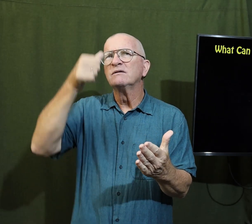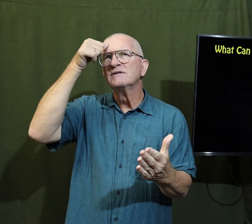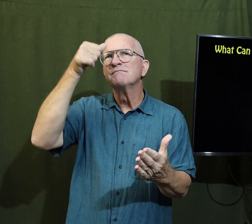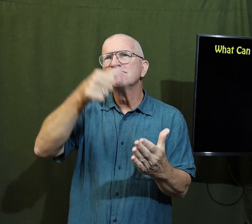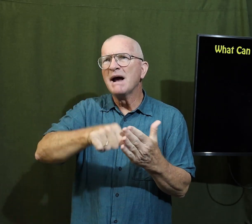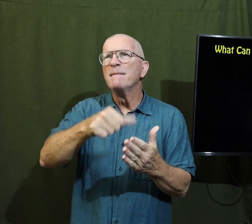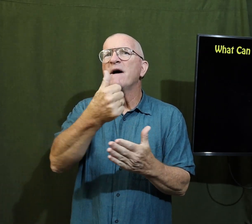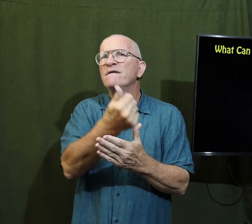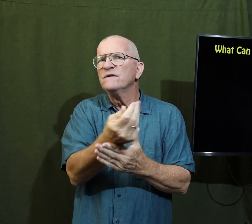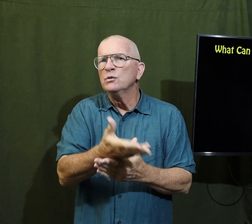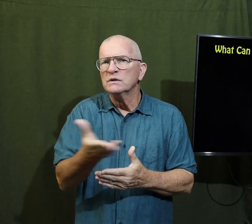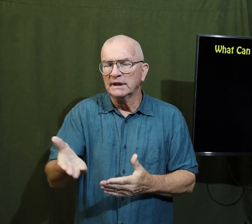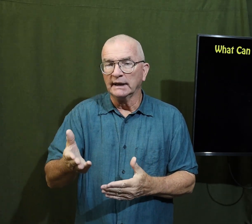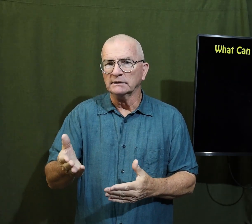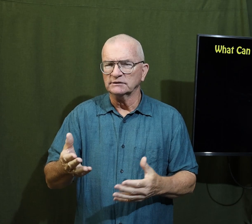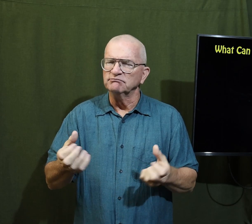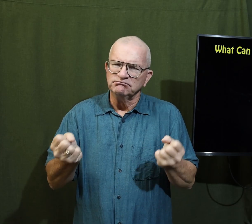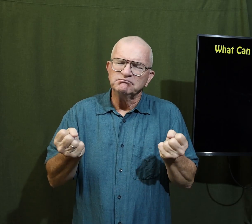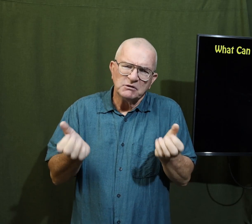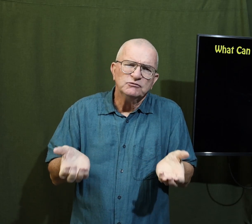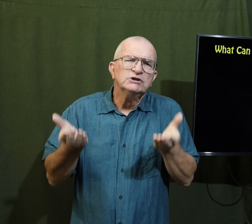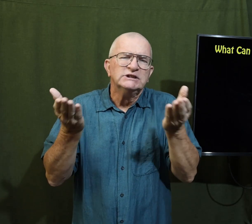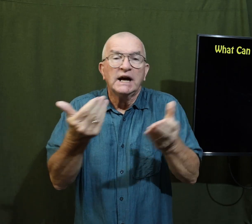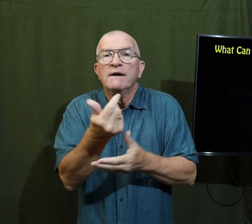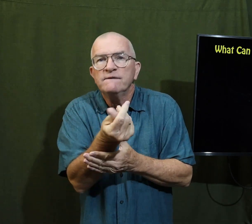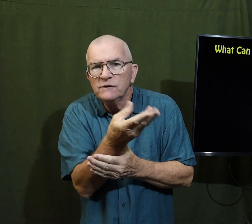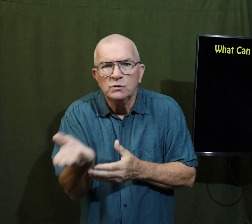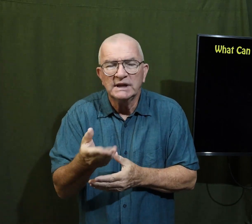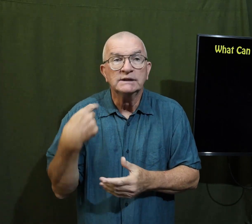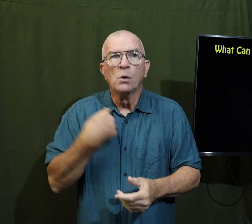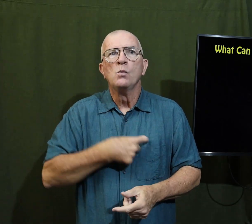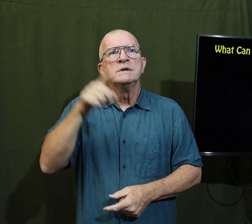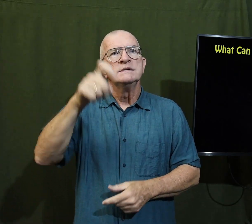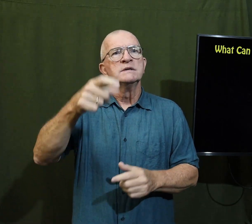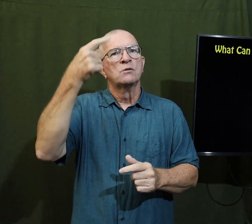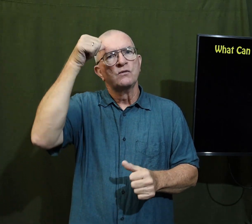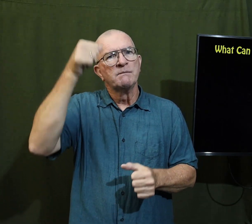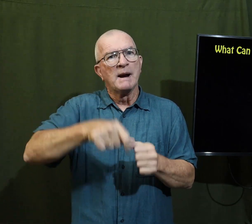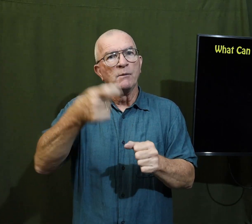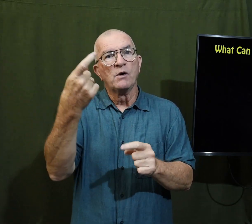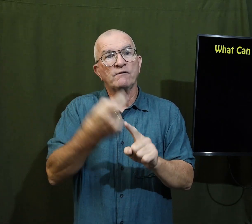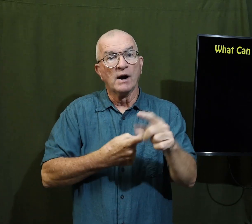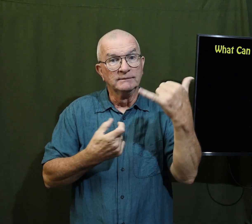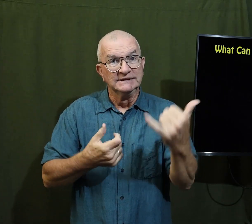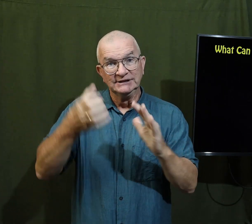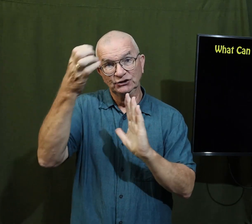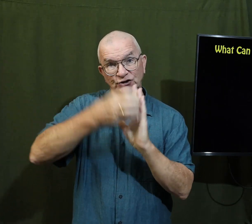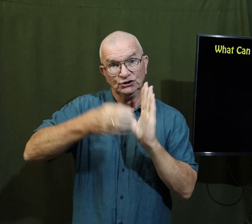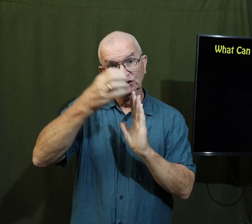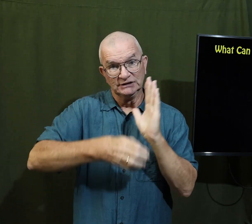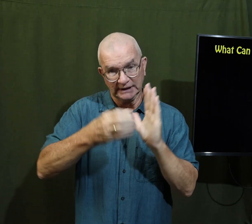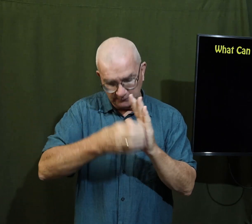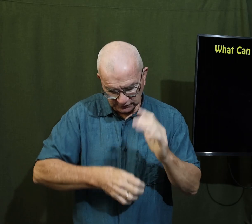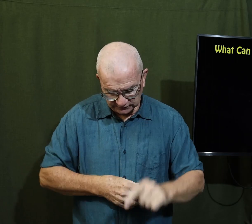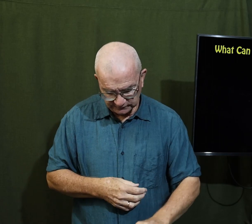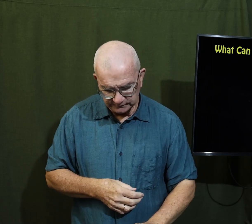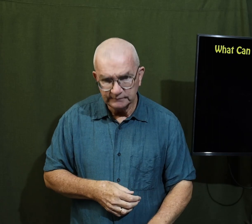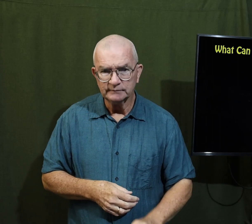and remember a few things I'm going to suggest a few things that we need to remember from this chapter